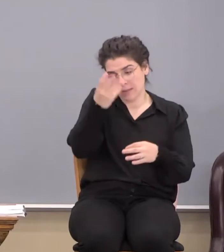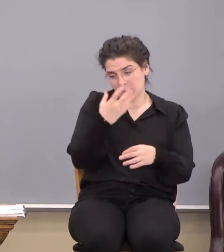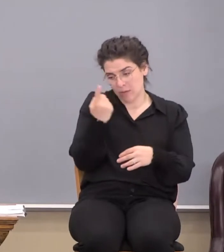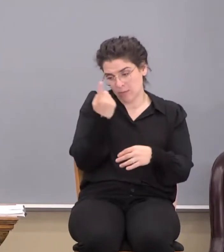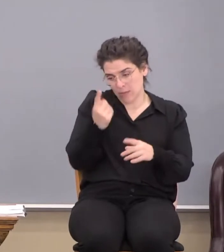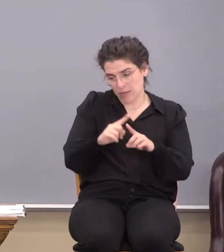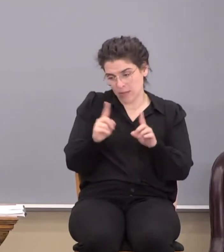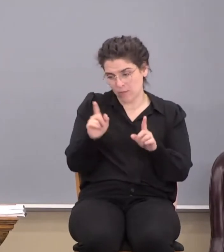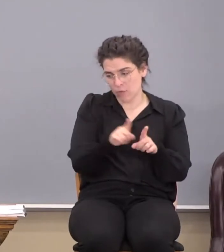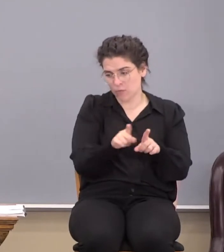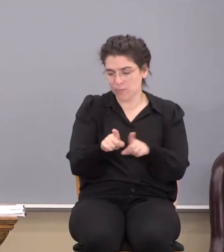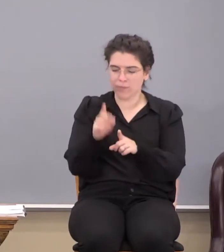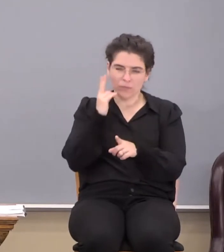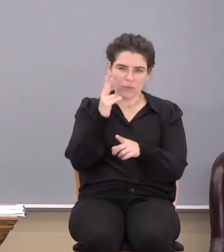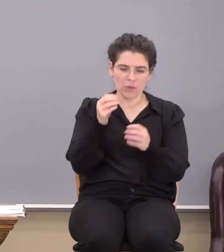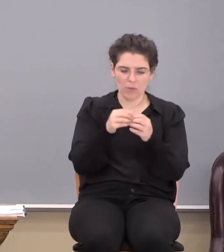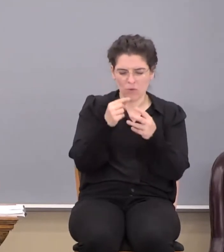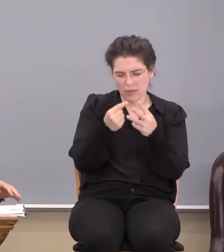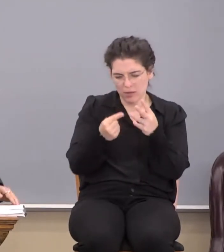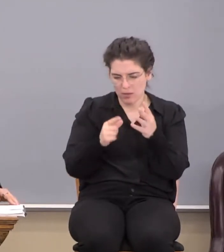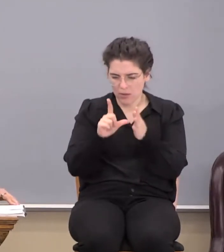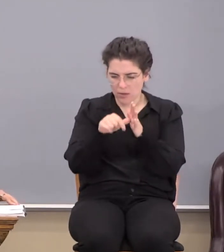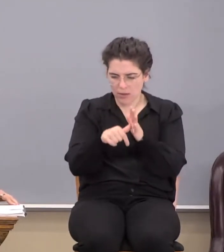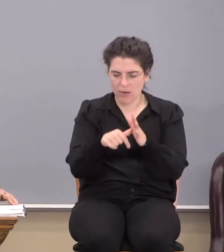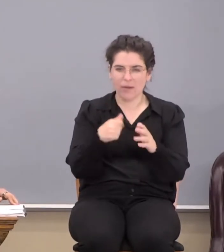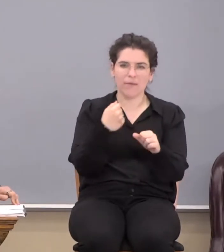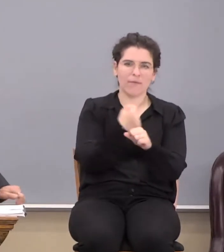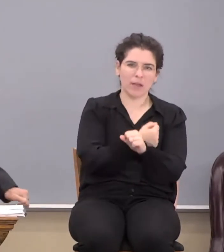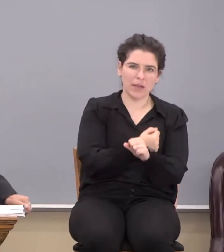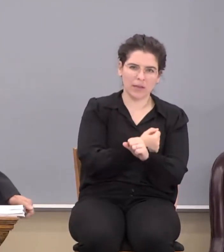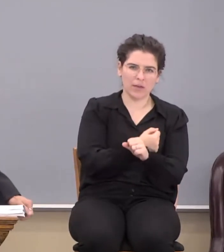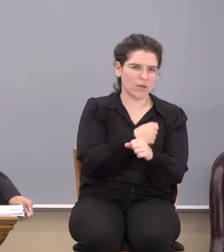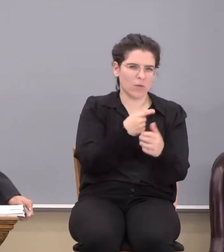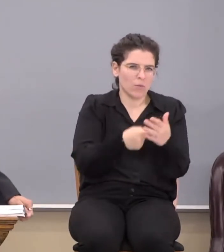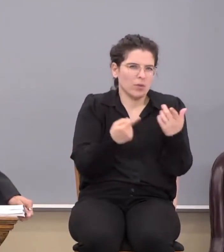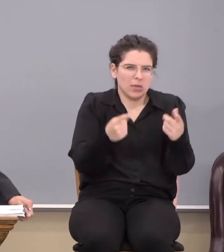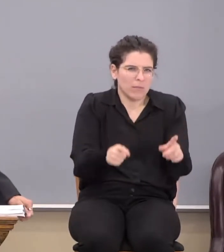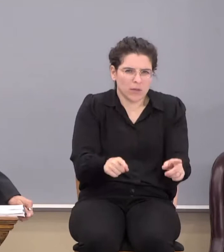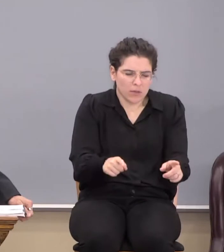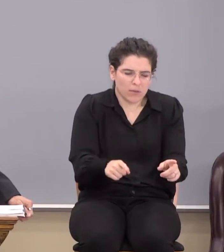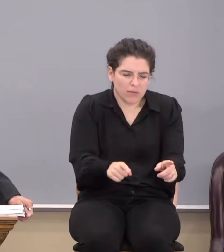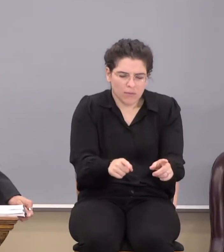a little more detail about when he says fight. Well, what's going on?